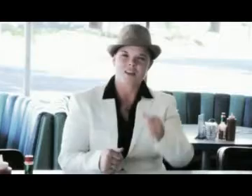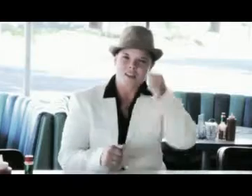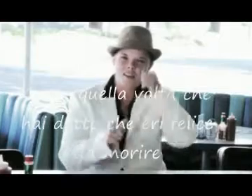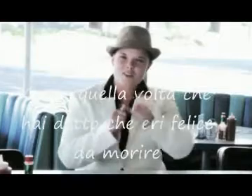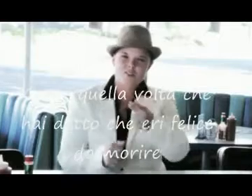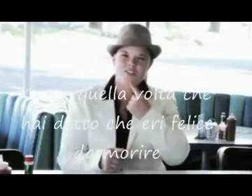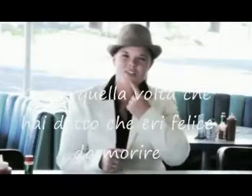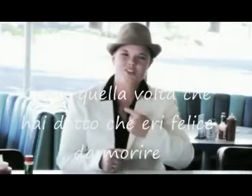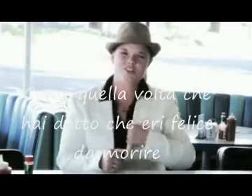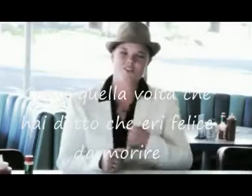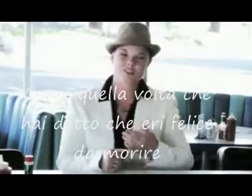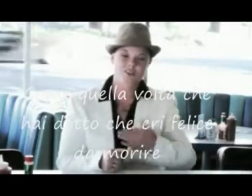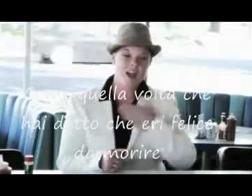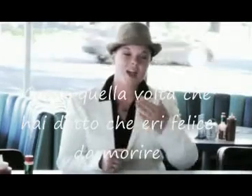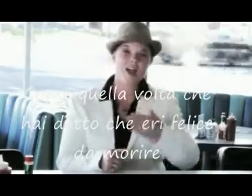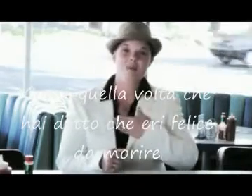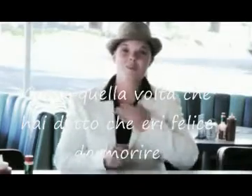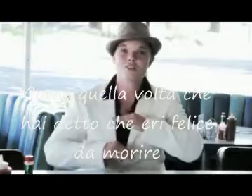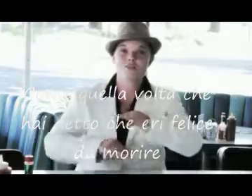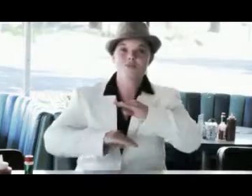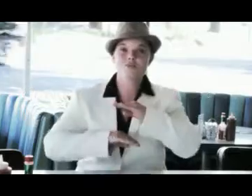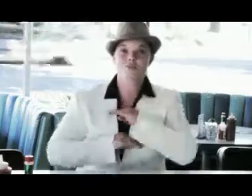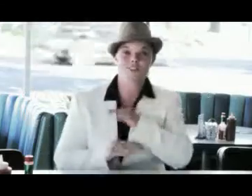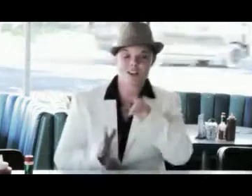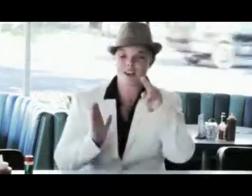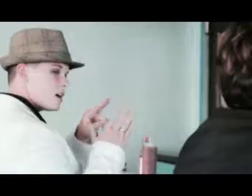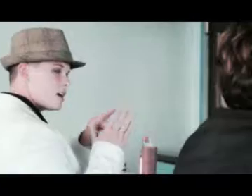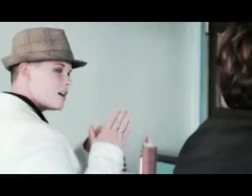Like when you said you felt so happy you could die